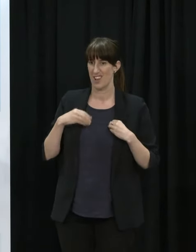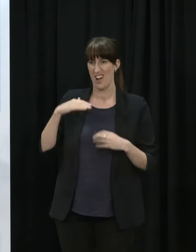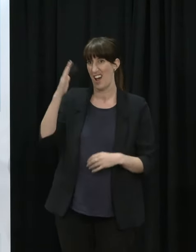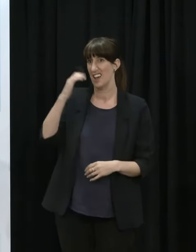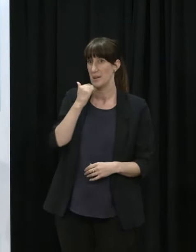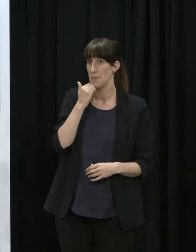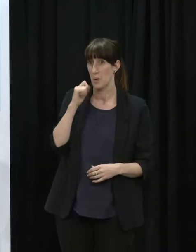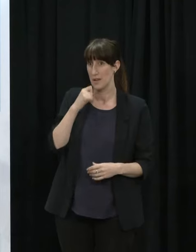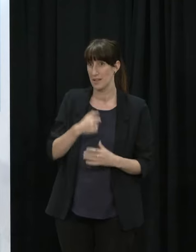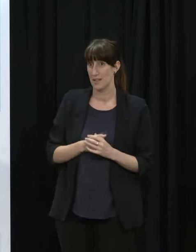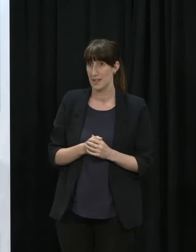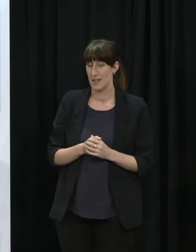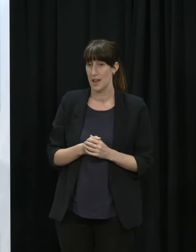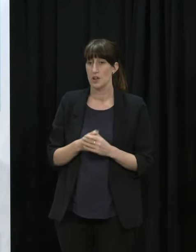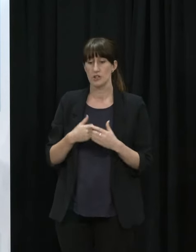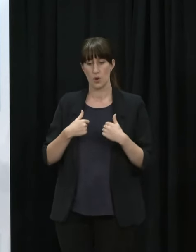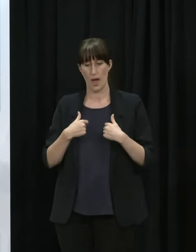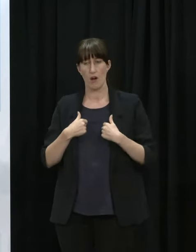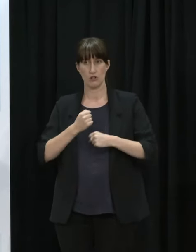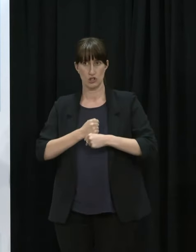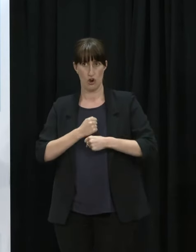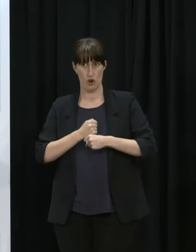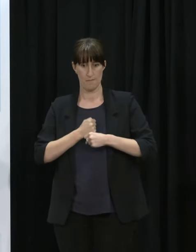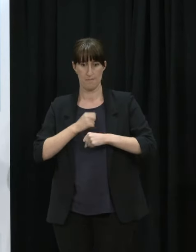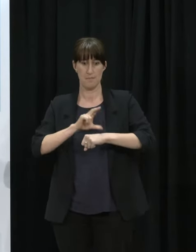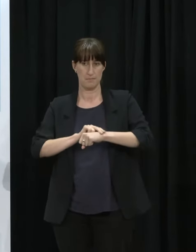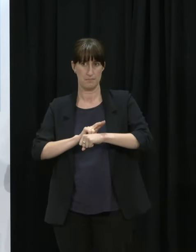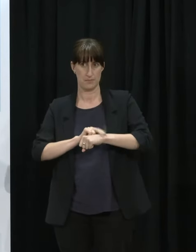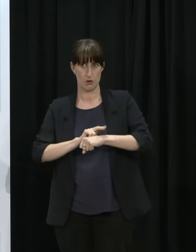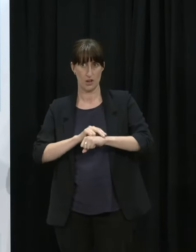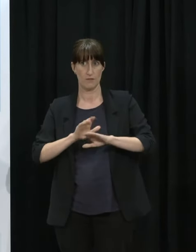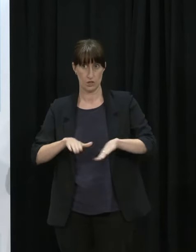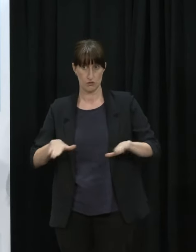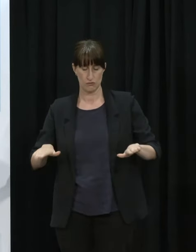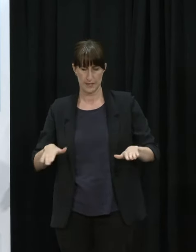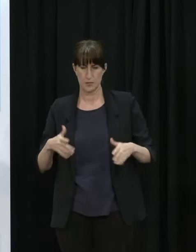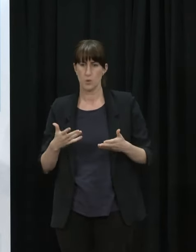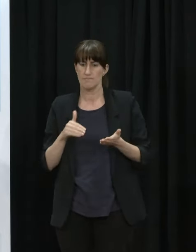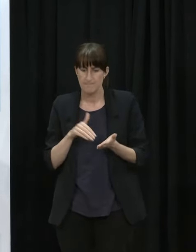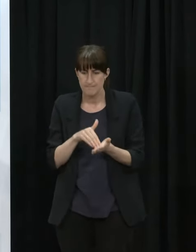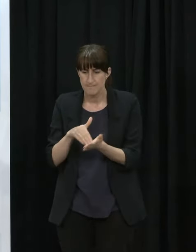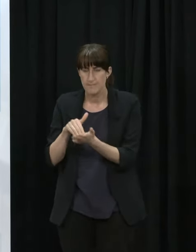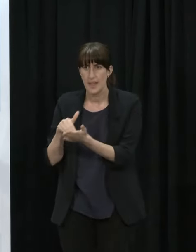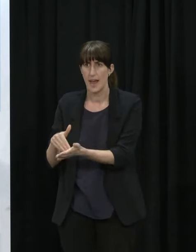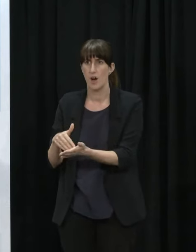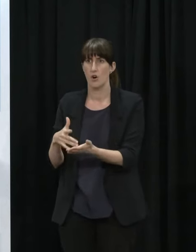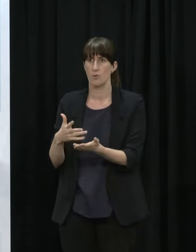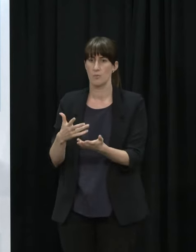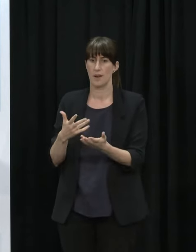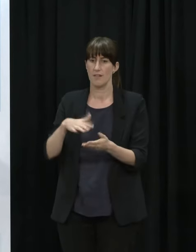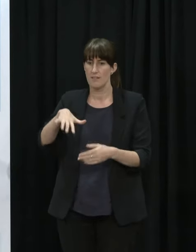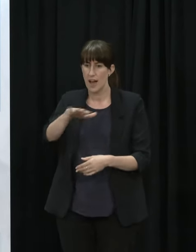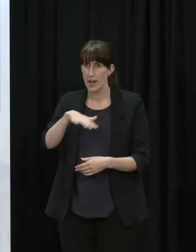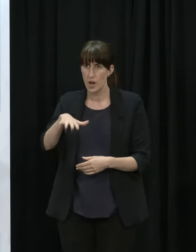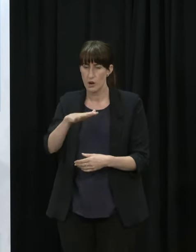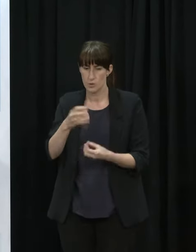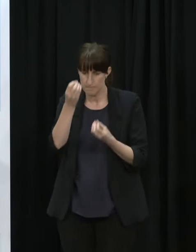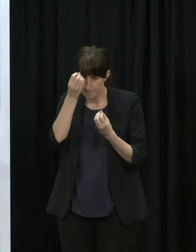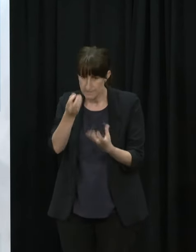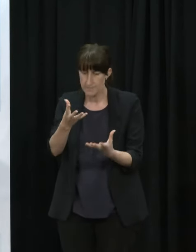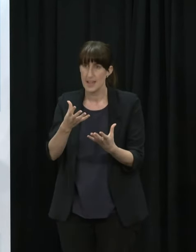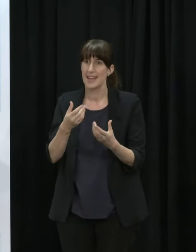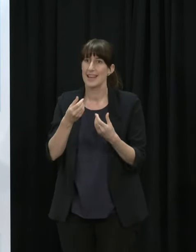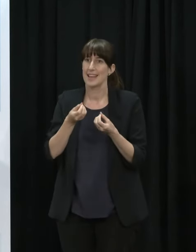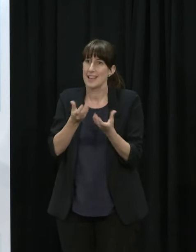children's health is to make that available to whānau to fill that void that might have been there before with the correct information